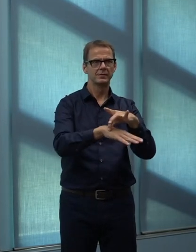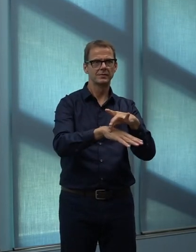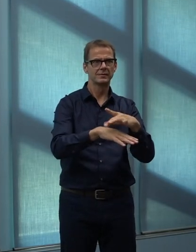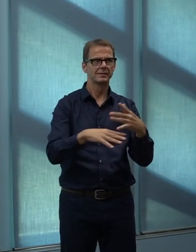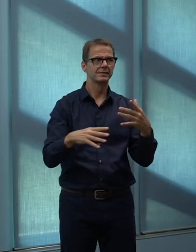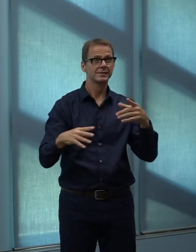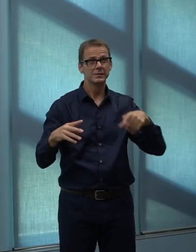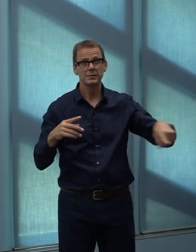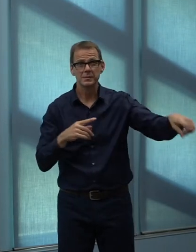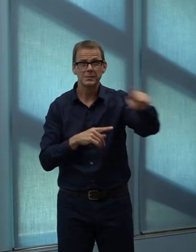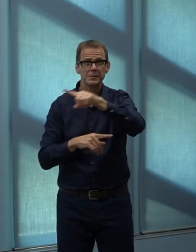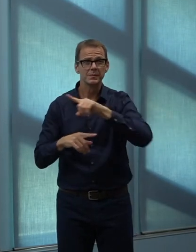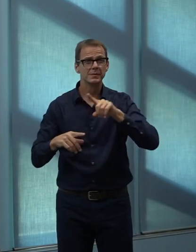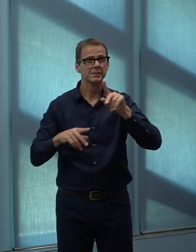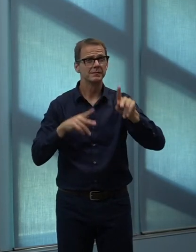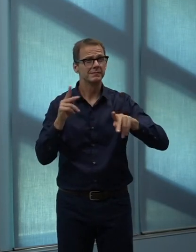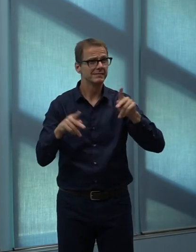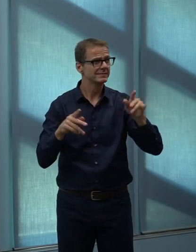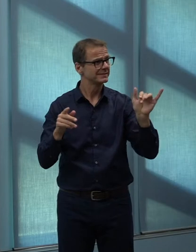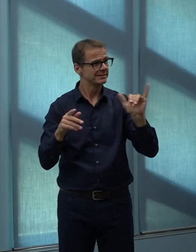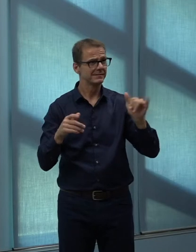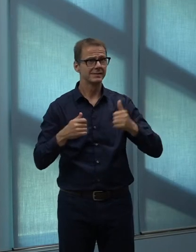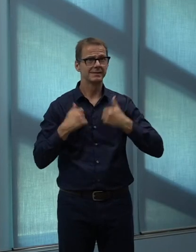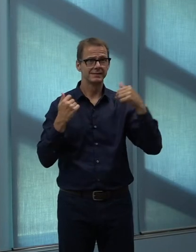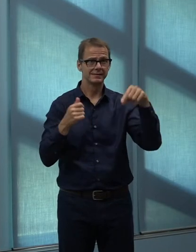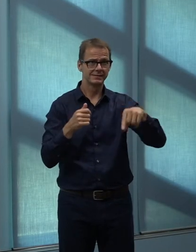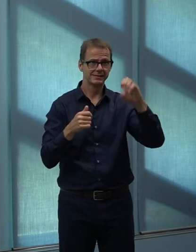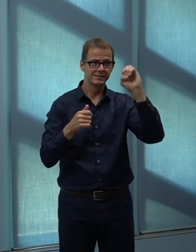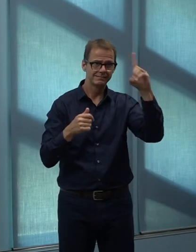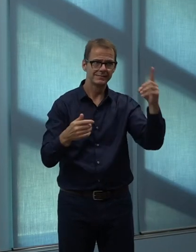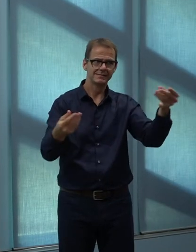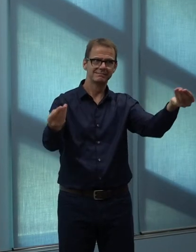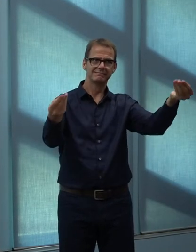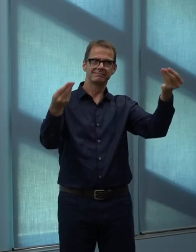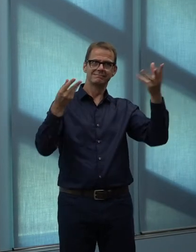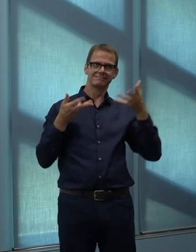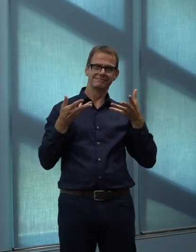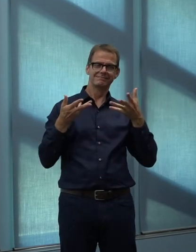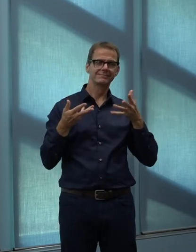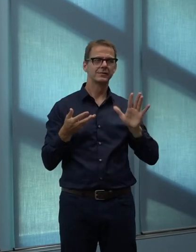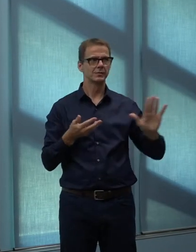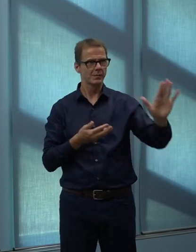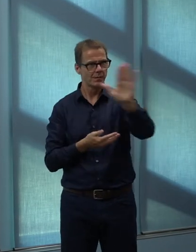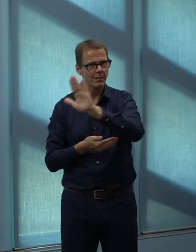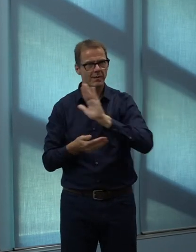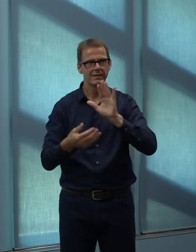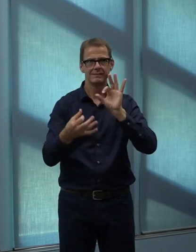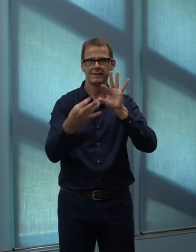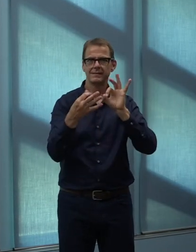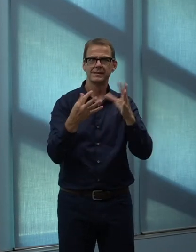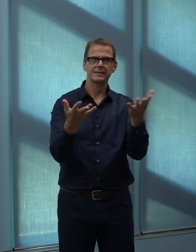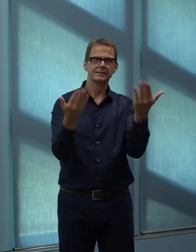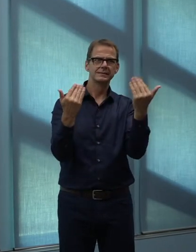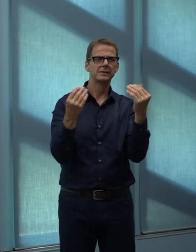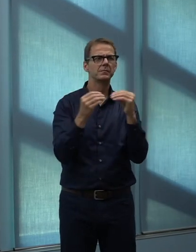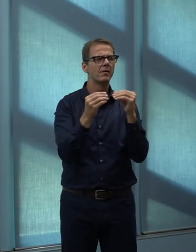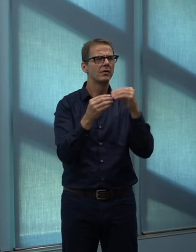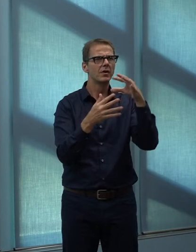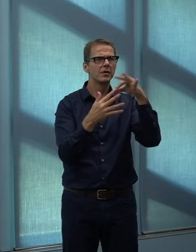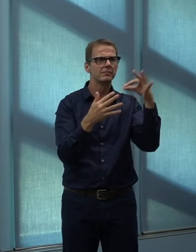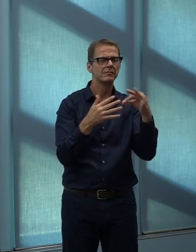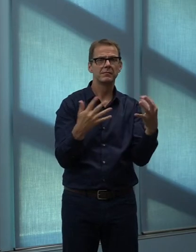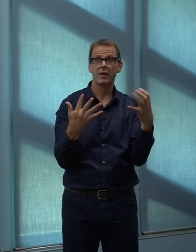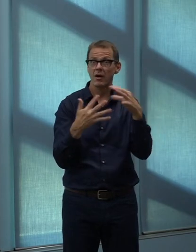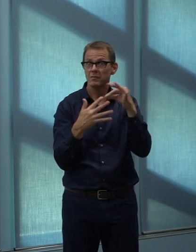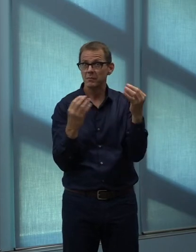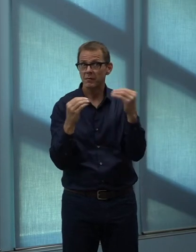city. And policies like this will help deliver just that over time. But it is a win for urban policy that's